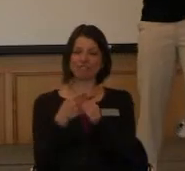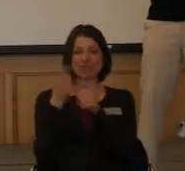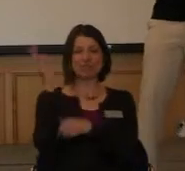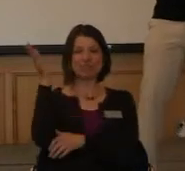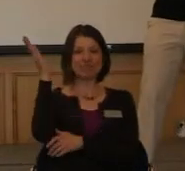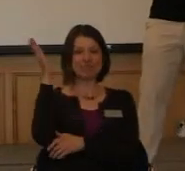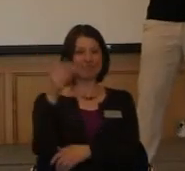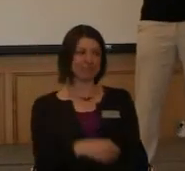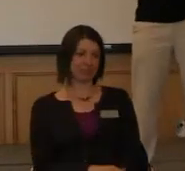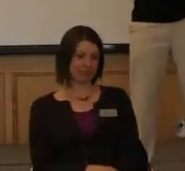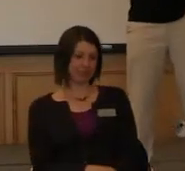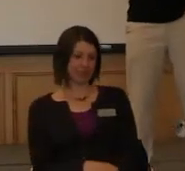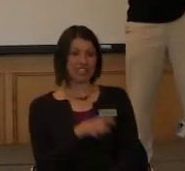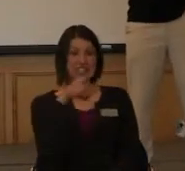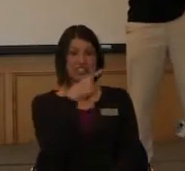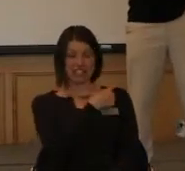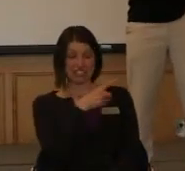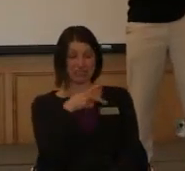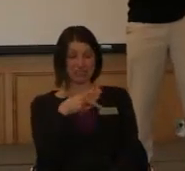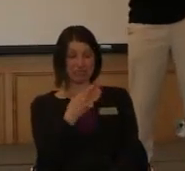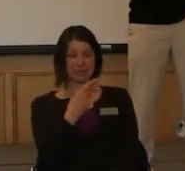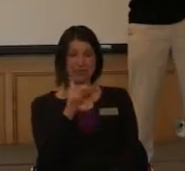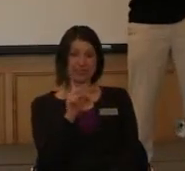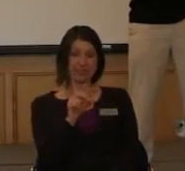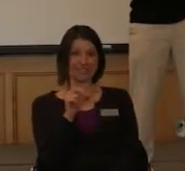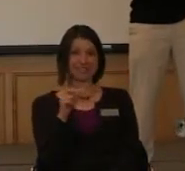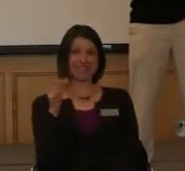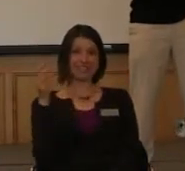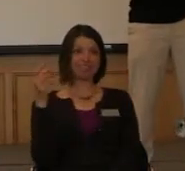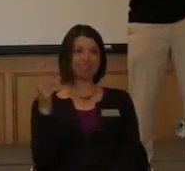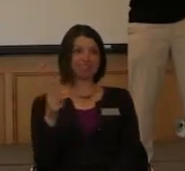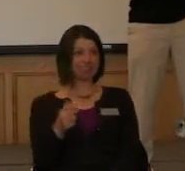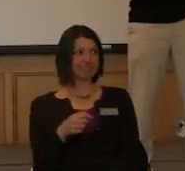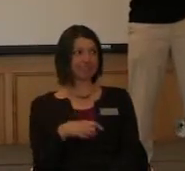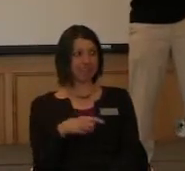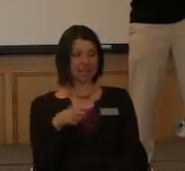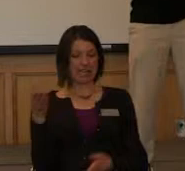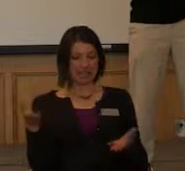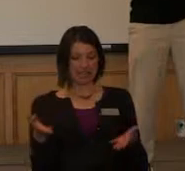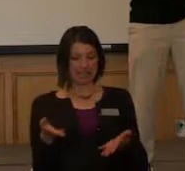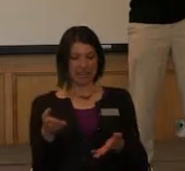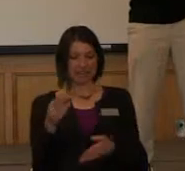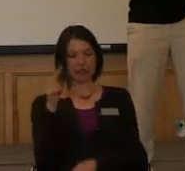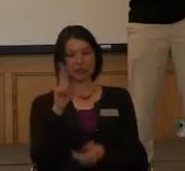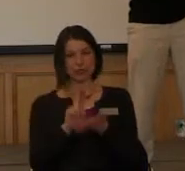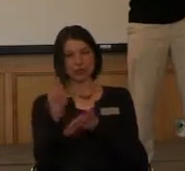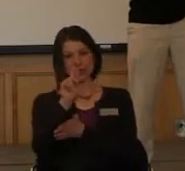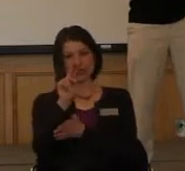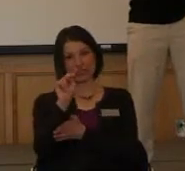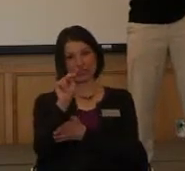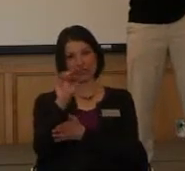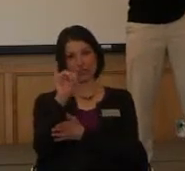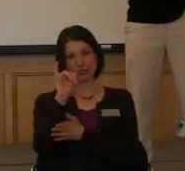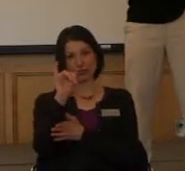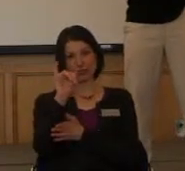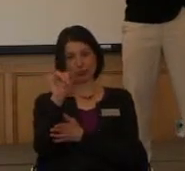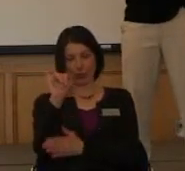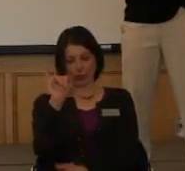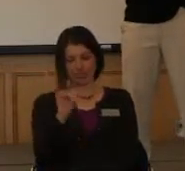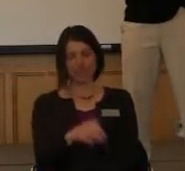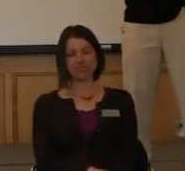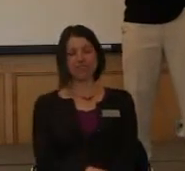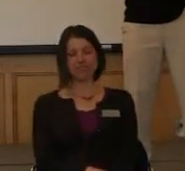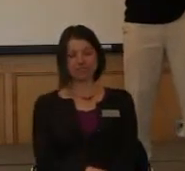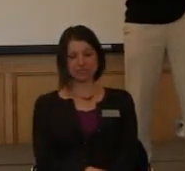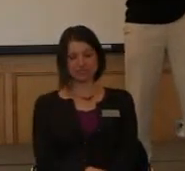So Dawn is a PhD candidate in conservation biology at the University of New Orleans and she's actually planning to finish